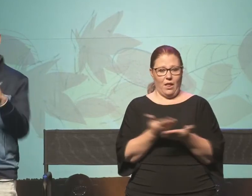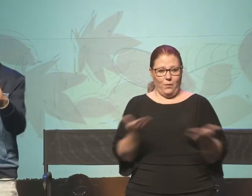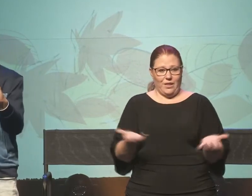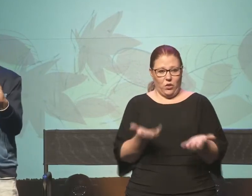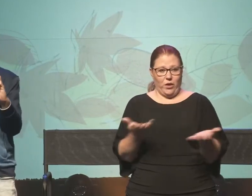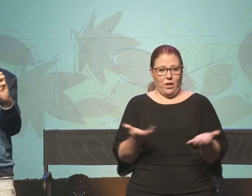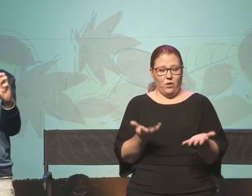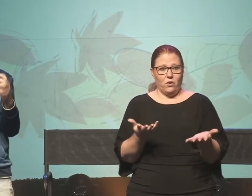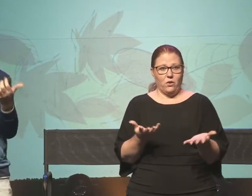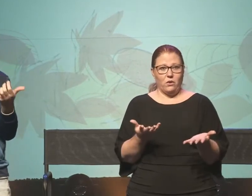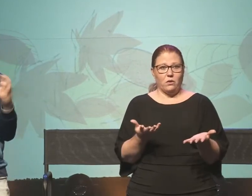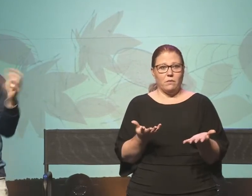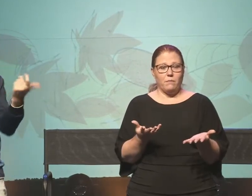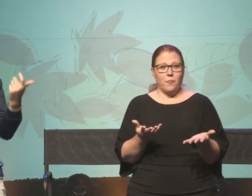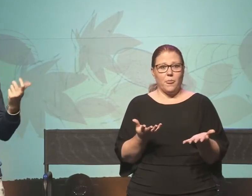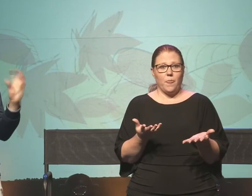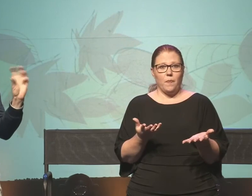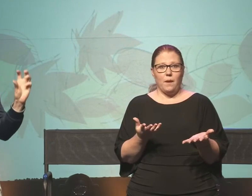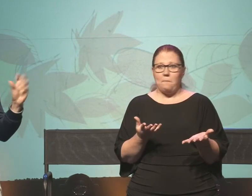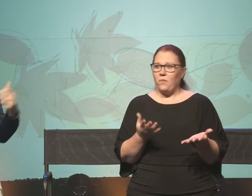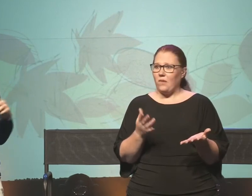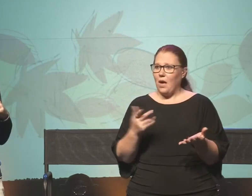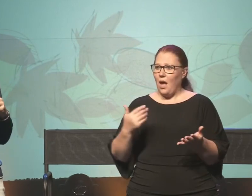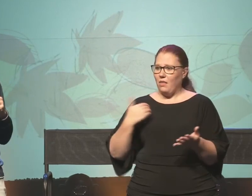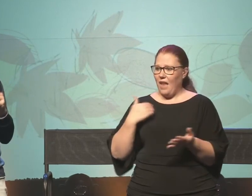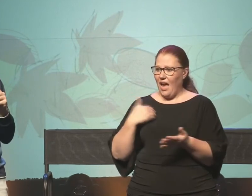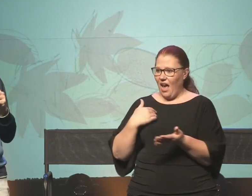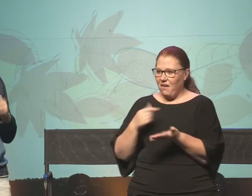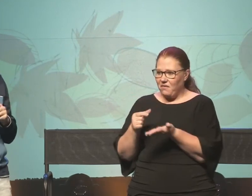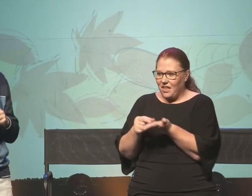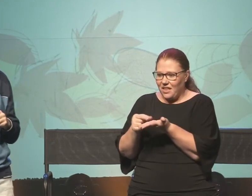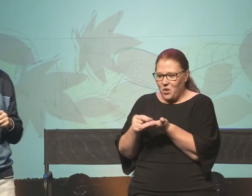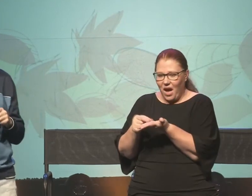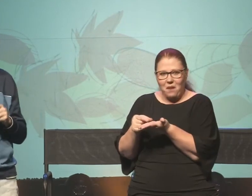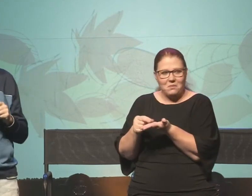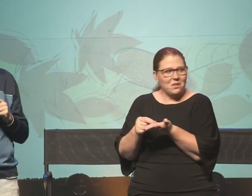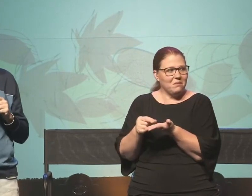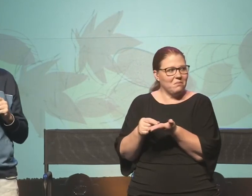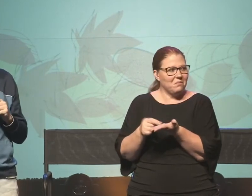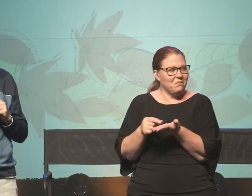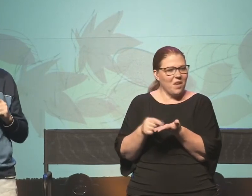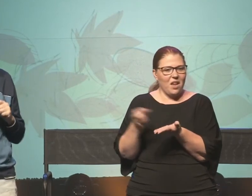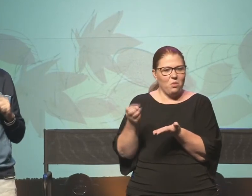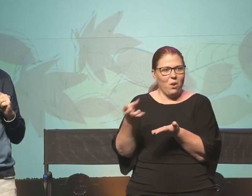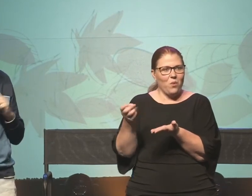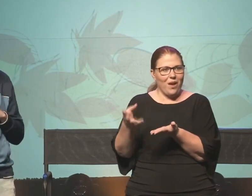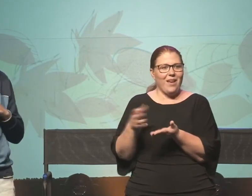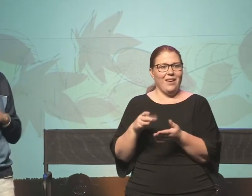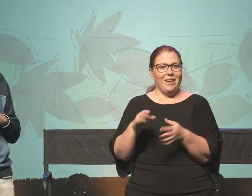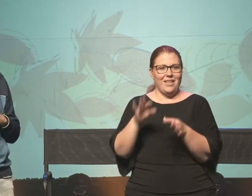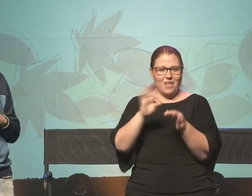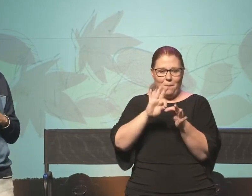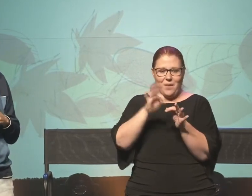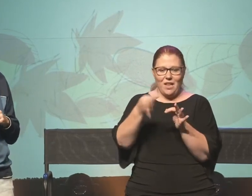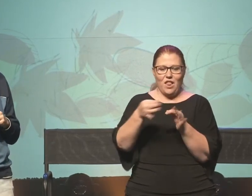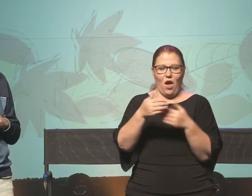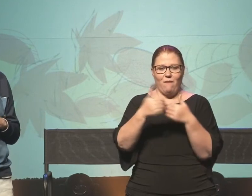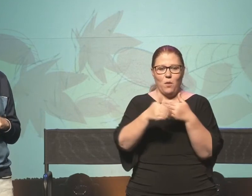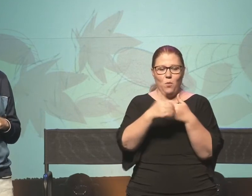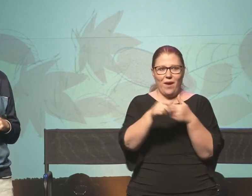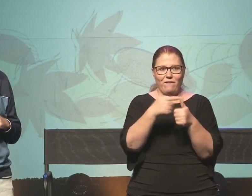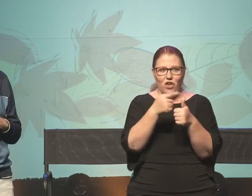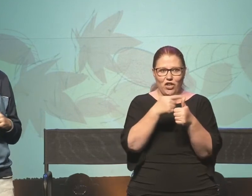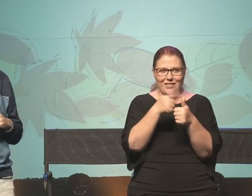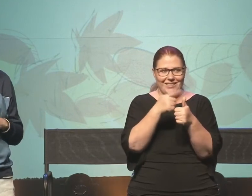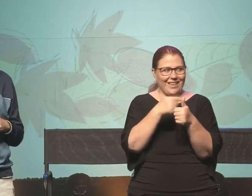here. It's a disposable cup. And so I would encourage you to peel off the bread first, you know,